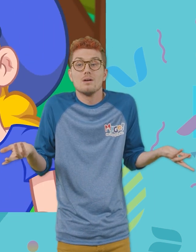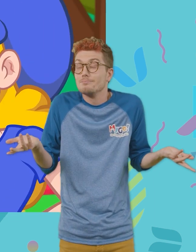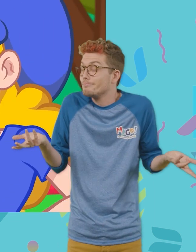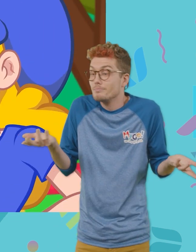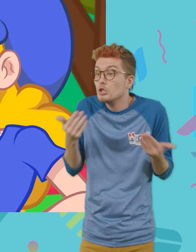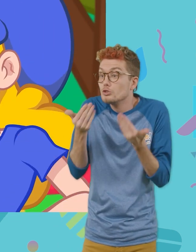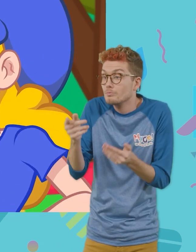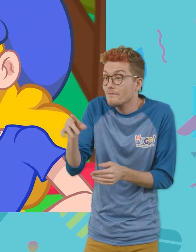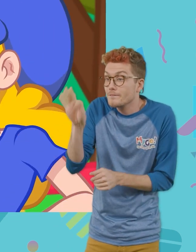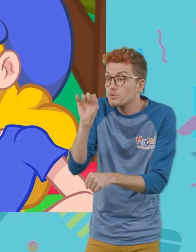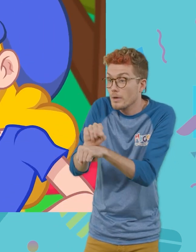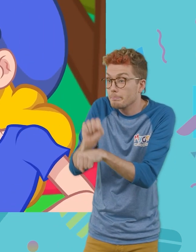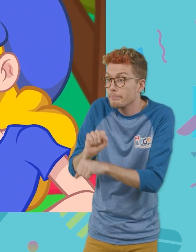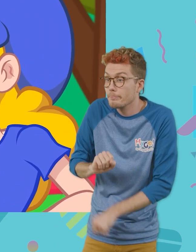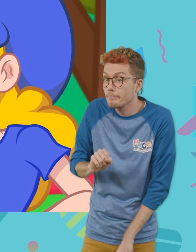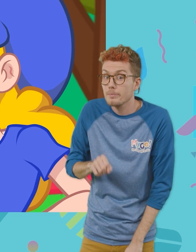Then I suggest you get a job!